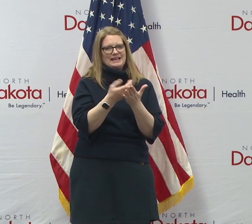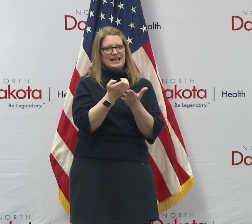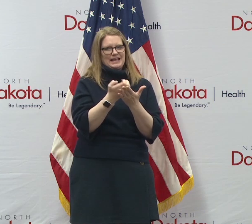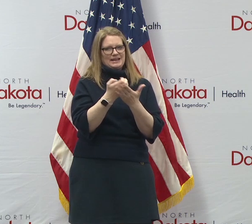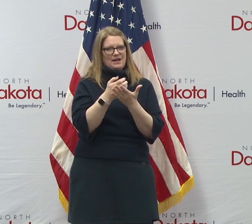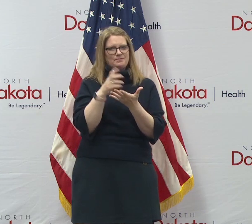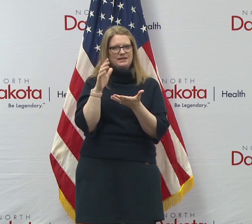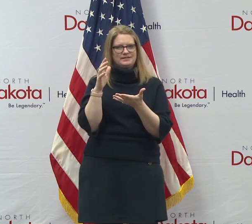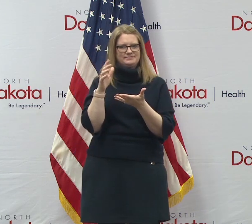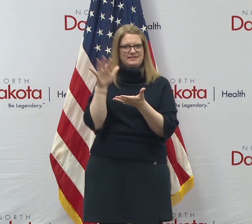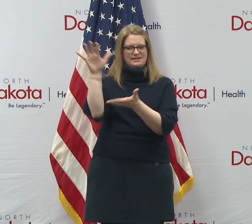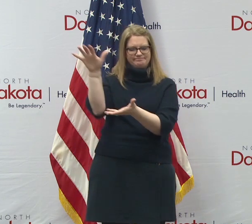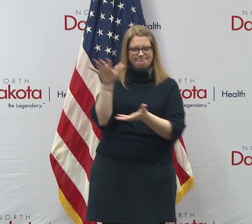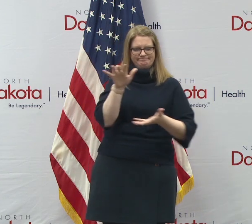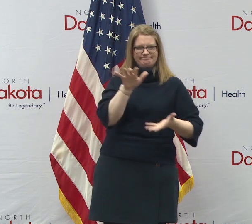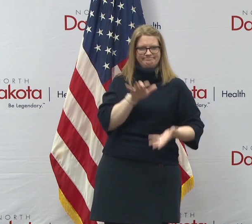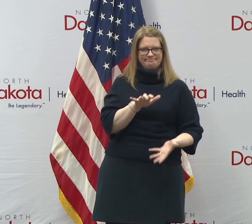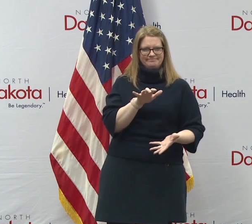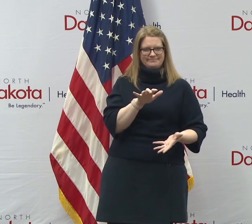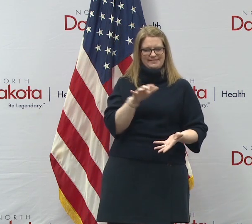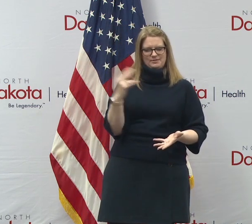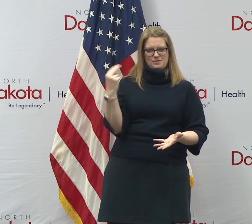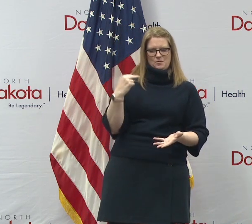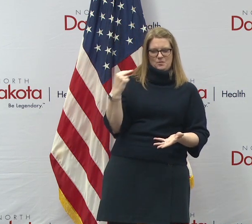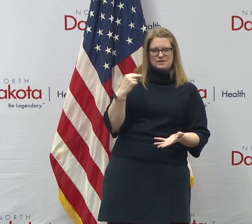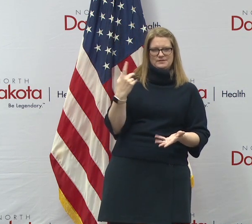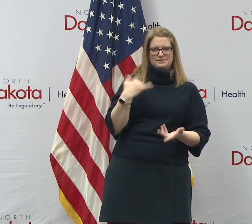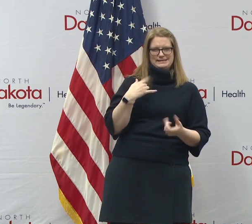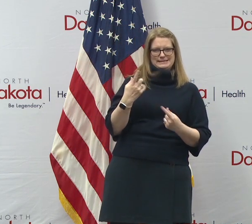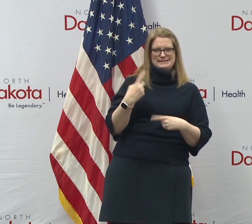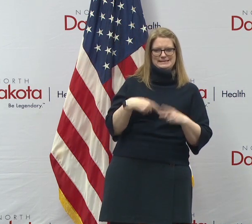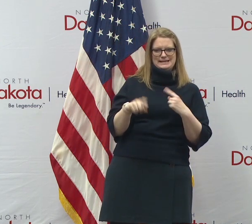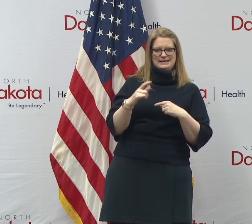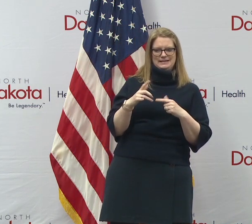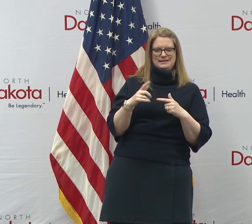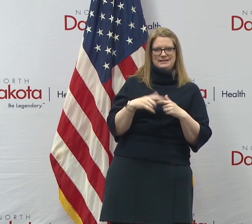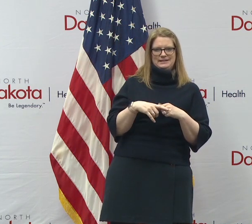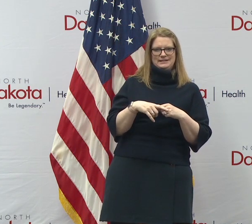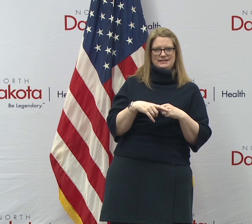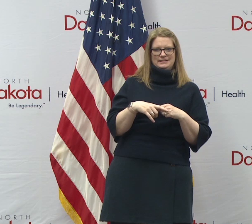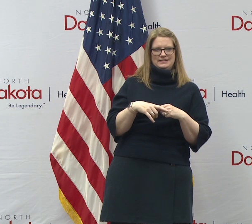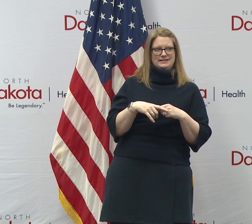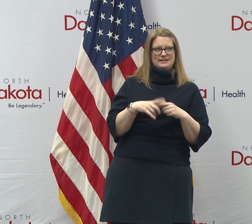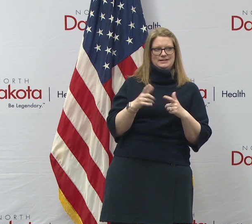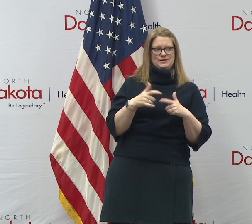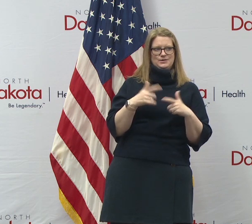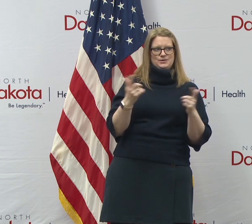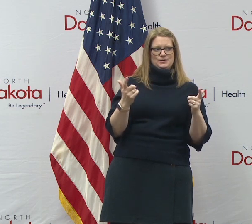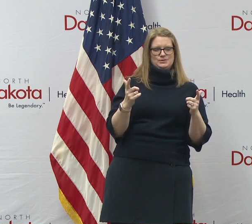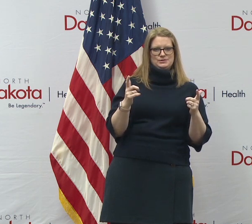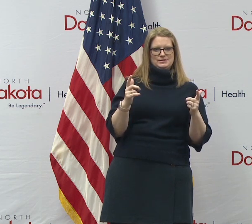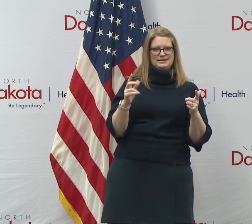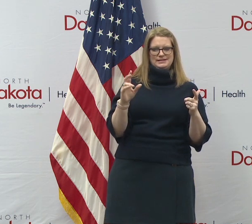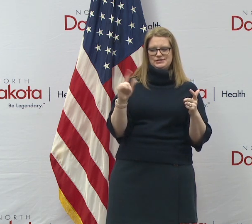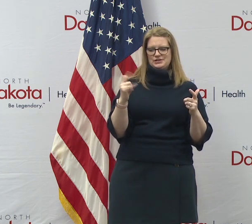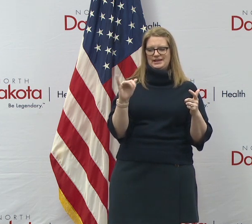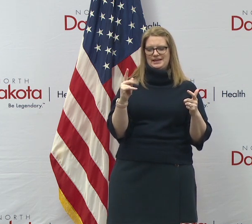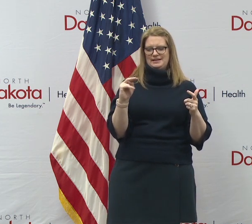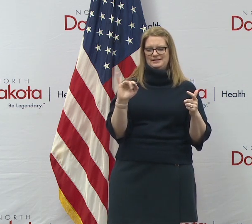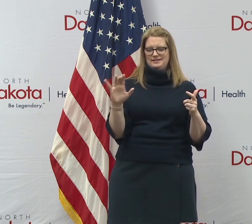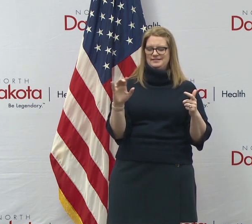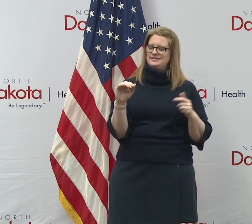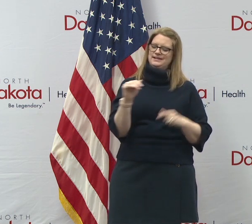chance to watch you, uh, I was trying to decide what's the signing is huge, different than gigantic, or are they the same symbol?